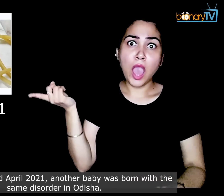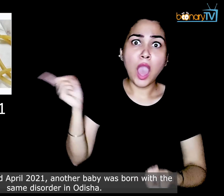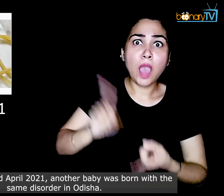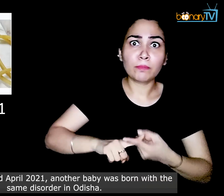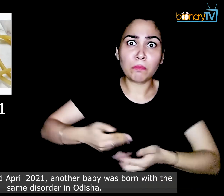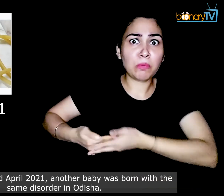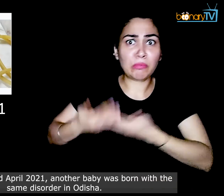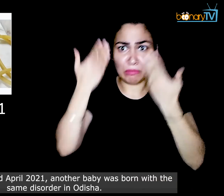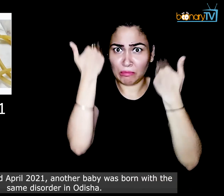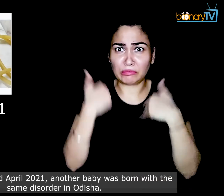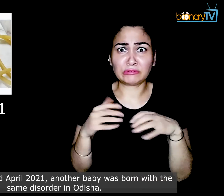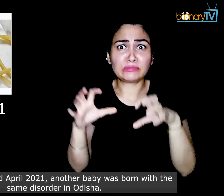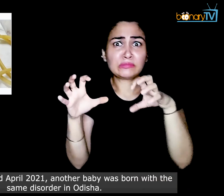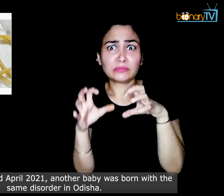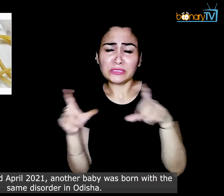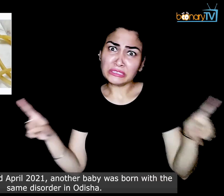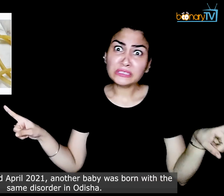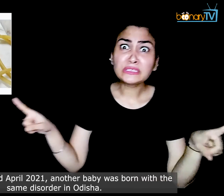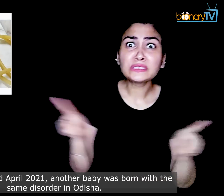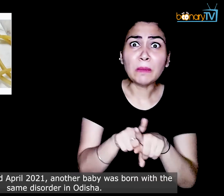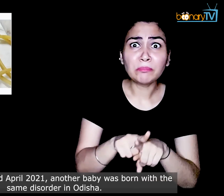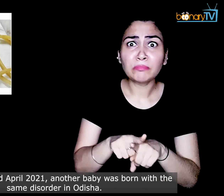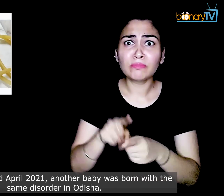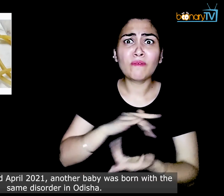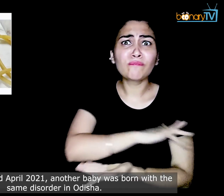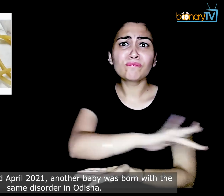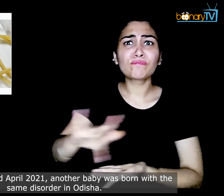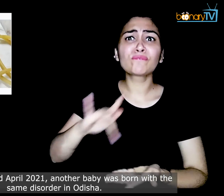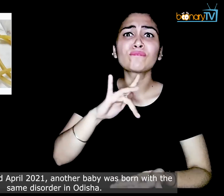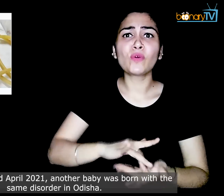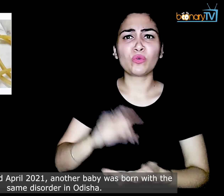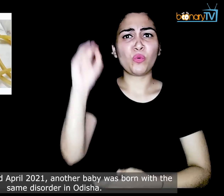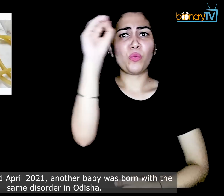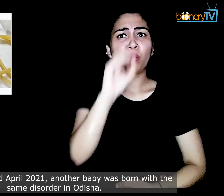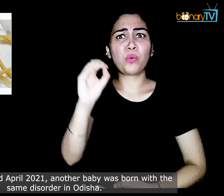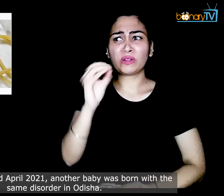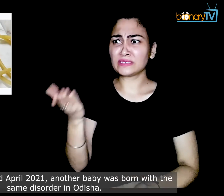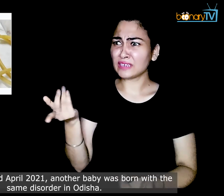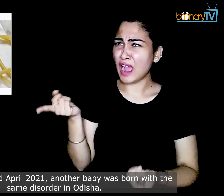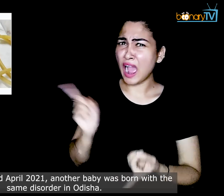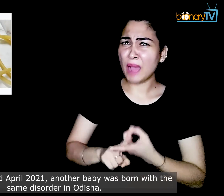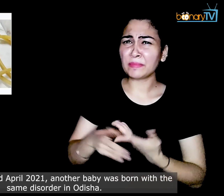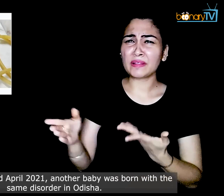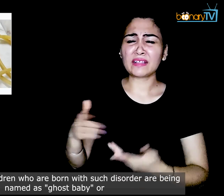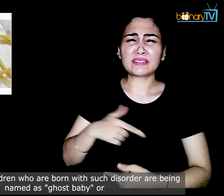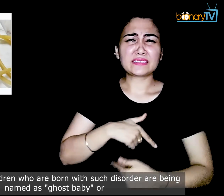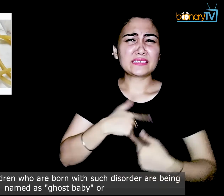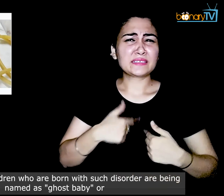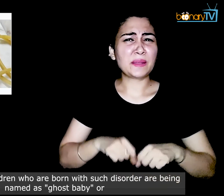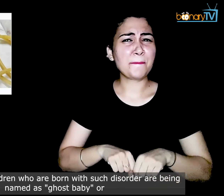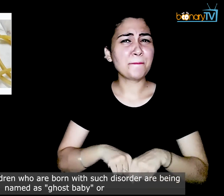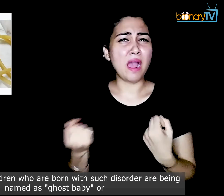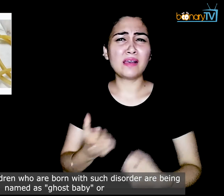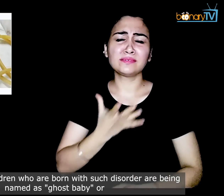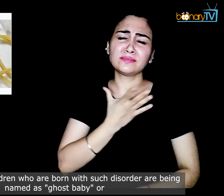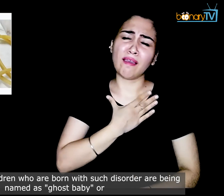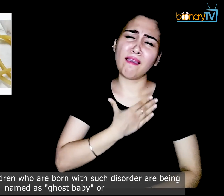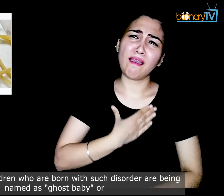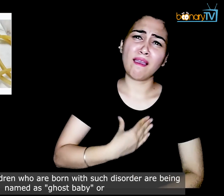2021, another baby was born with the same disorder in Odisha. It's sad to see children who are